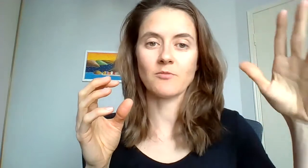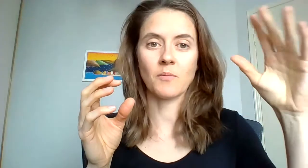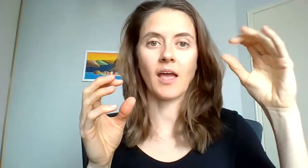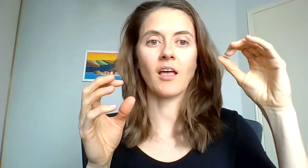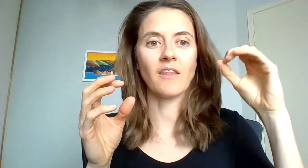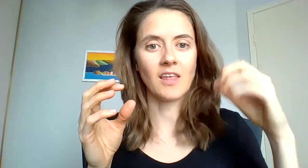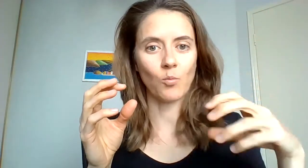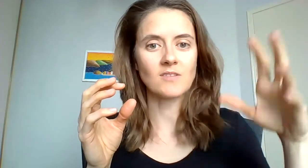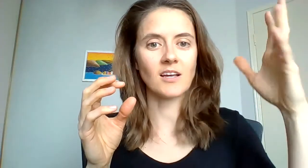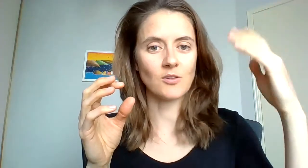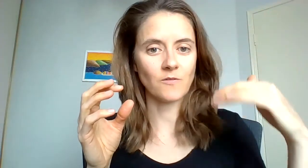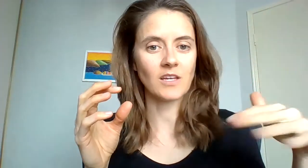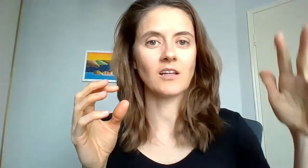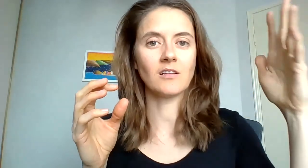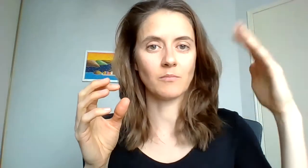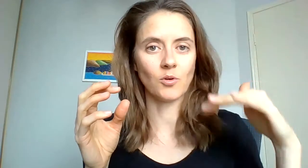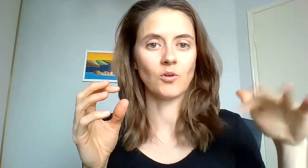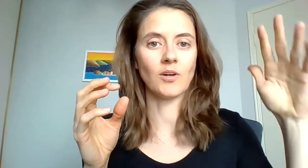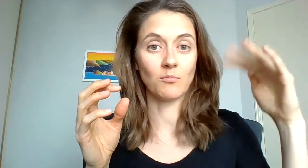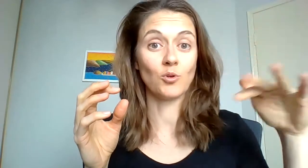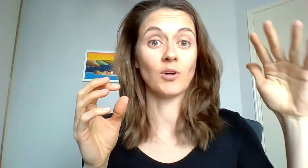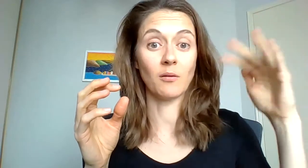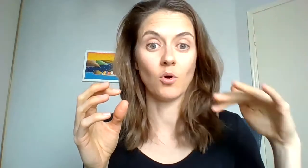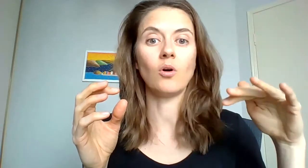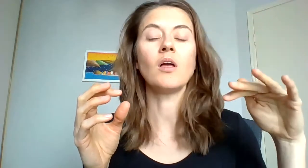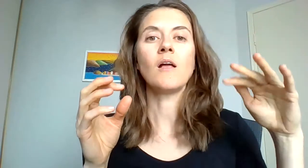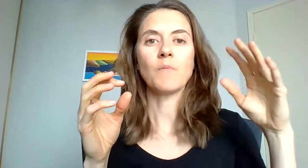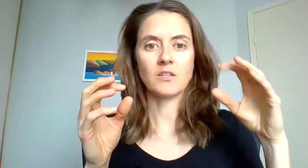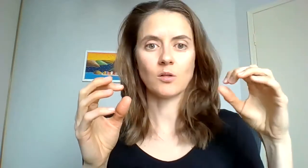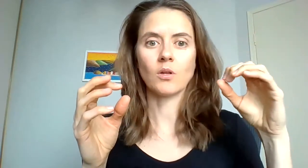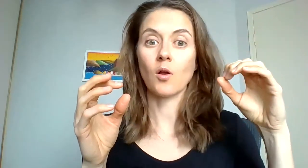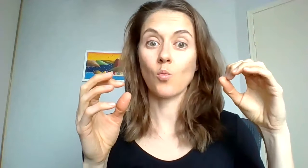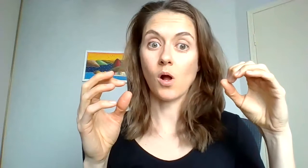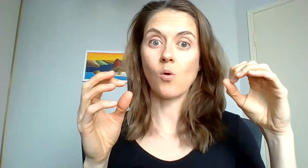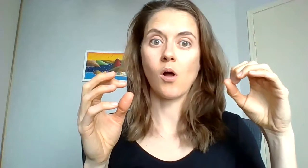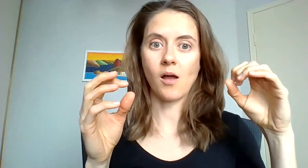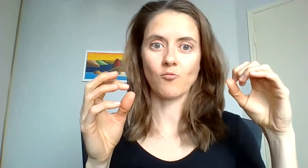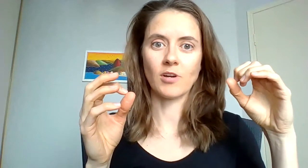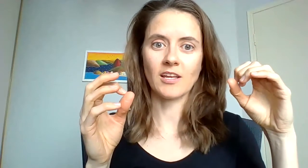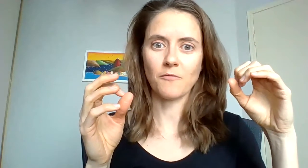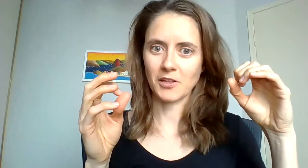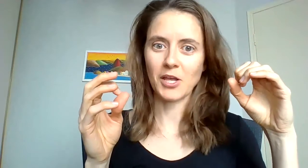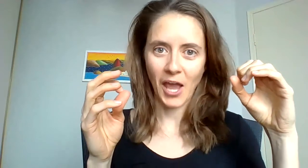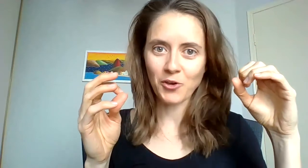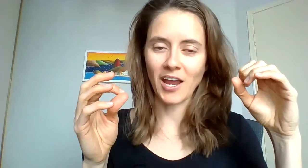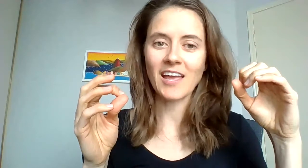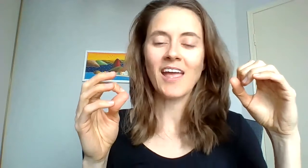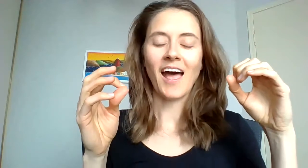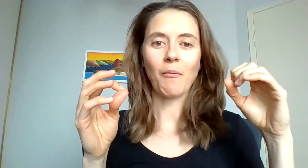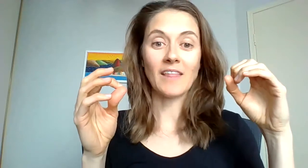up to my anger and then we start to feel more and more and more until we're like whoa, I'm really feeling angry and